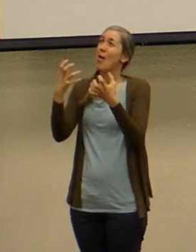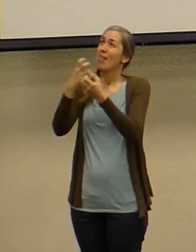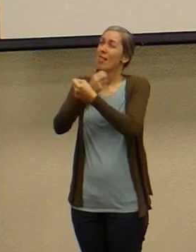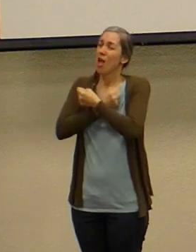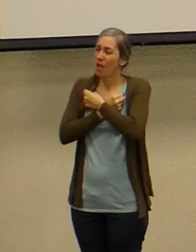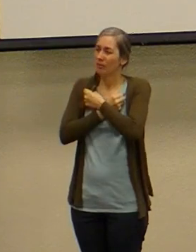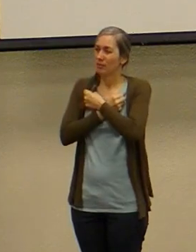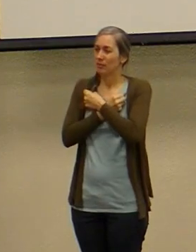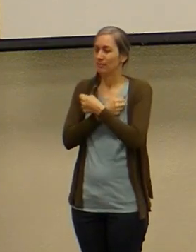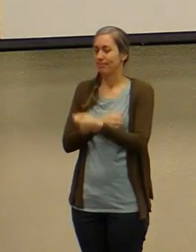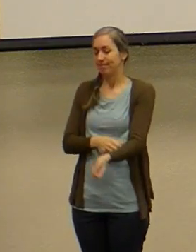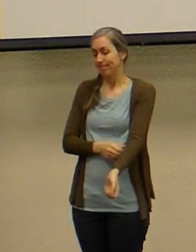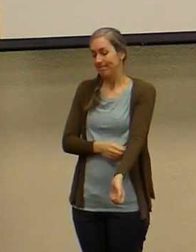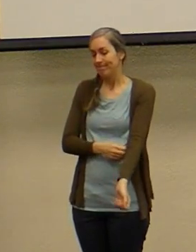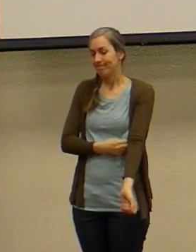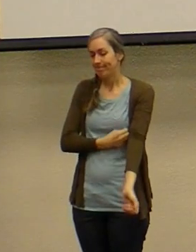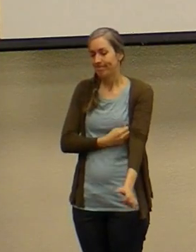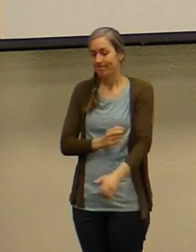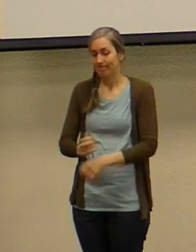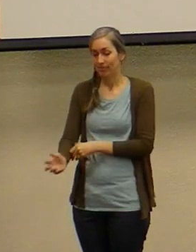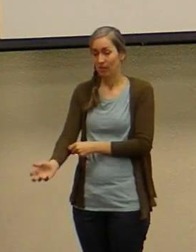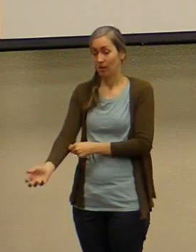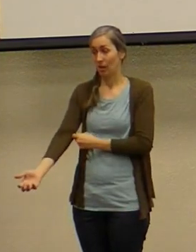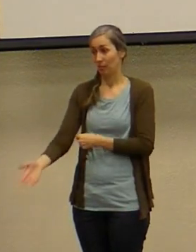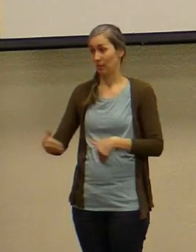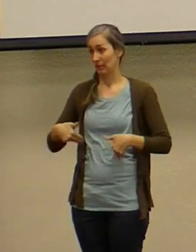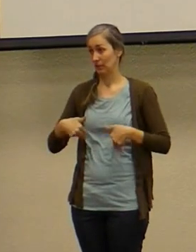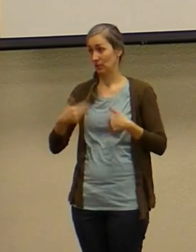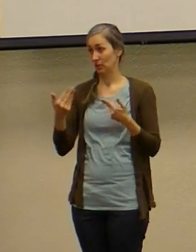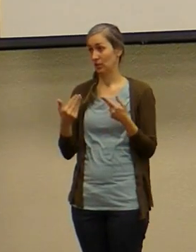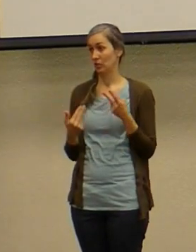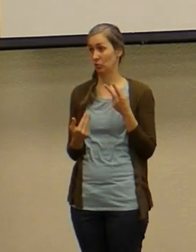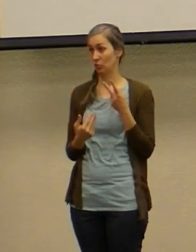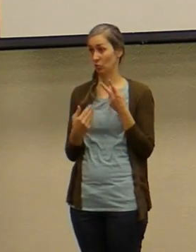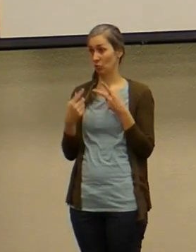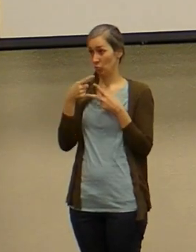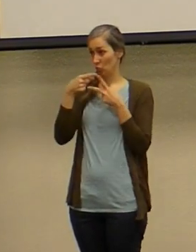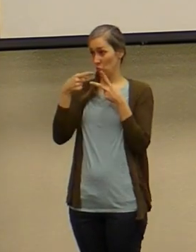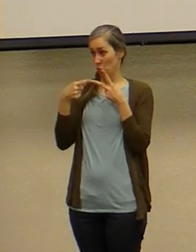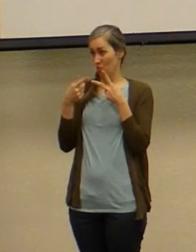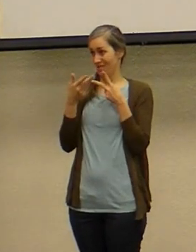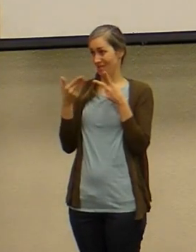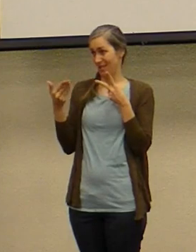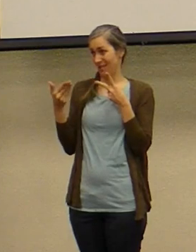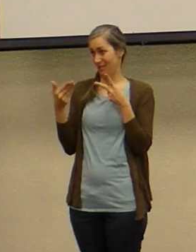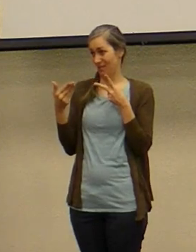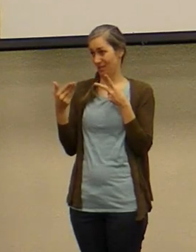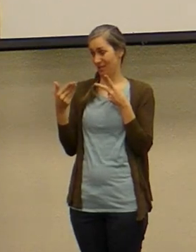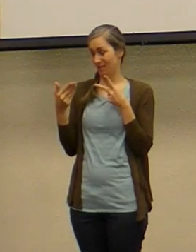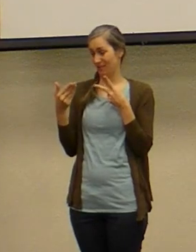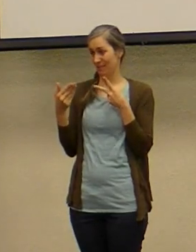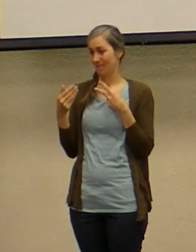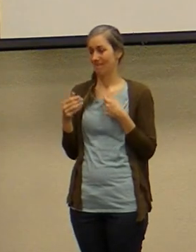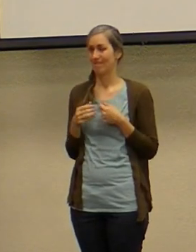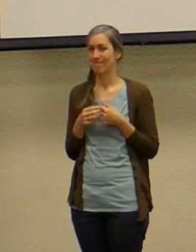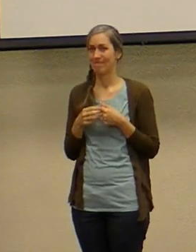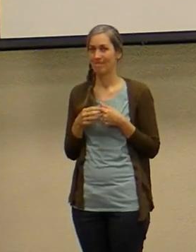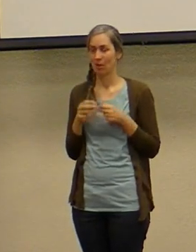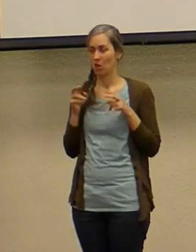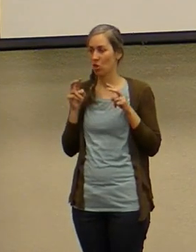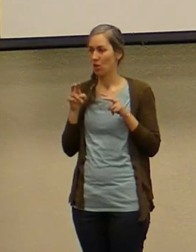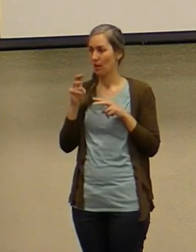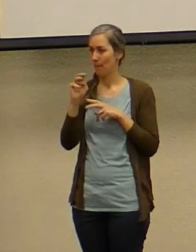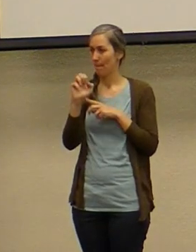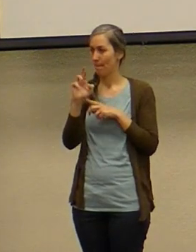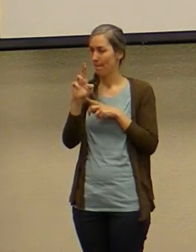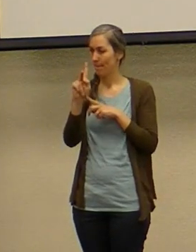I propose that we do two things that are negative and one that we should do if you want to start turning to